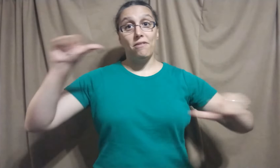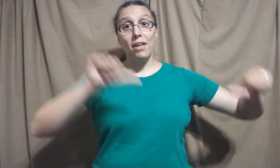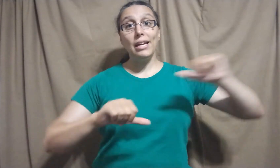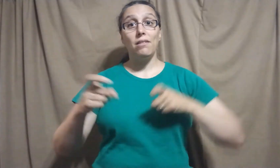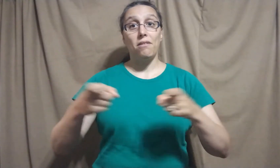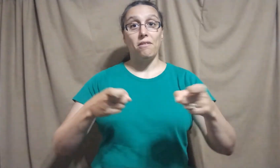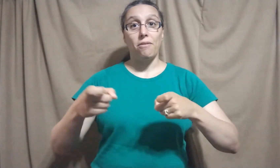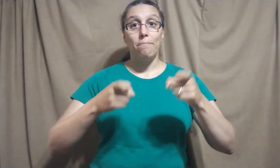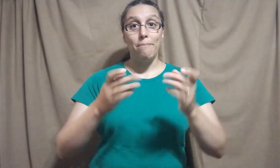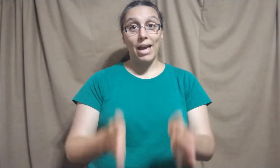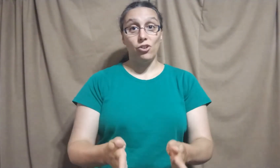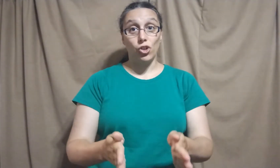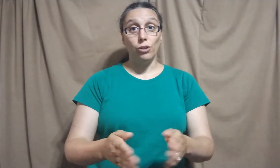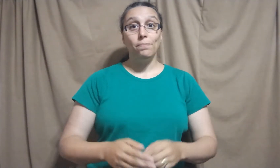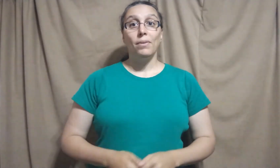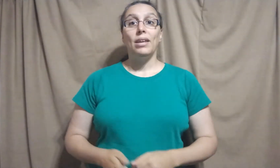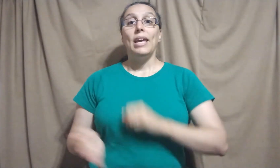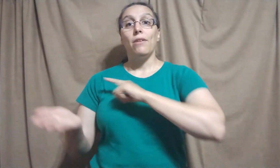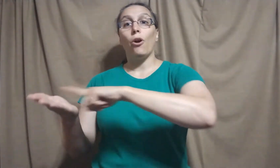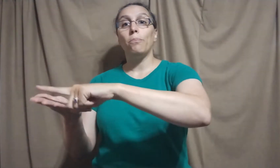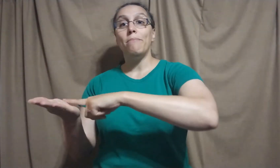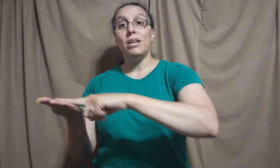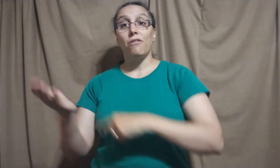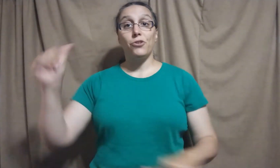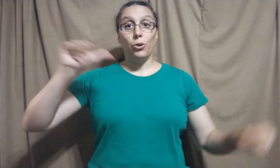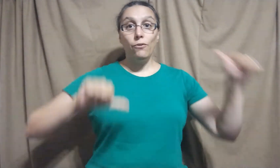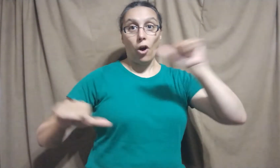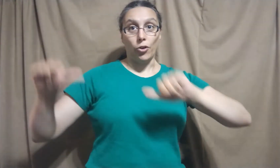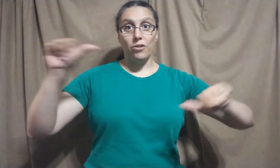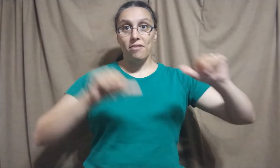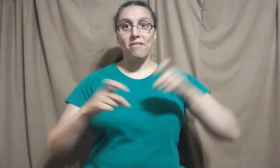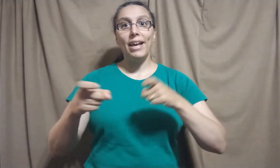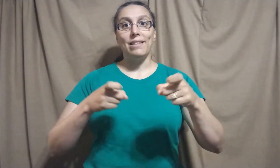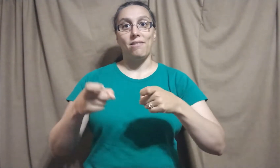Sciences Manager is our Minister of Arts and Sciences.